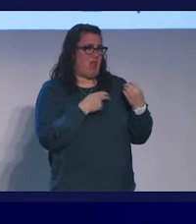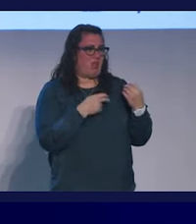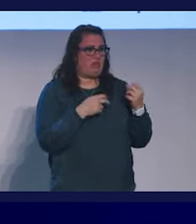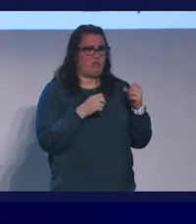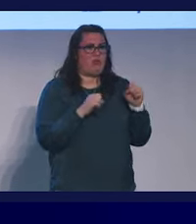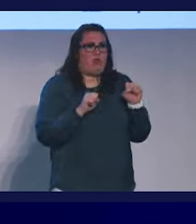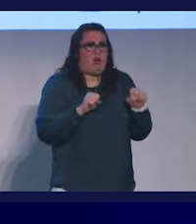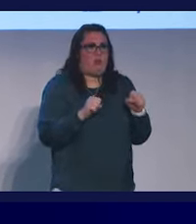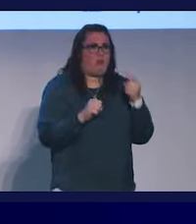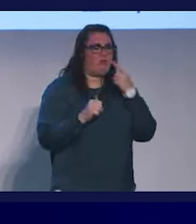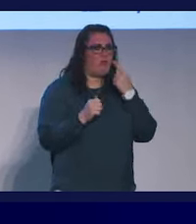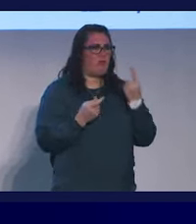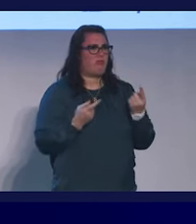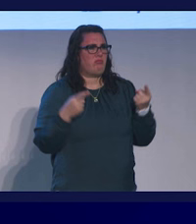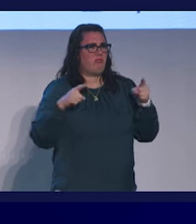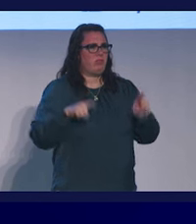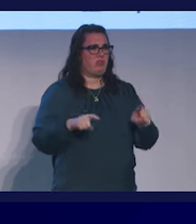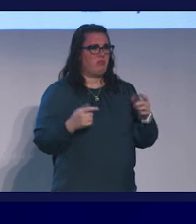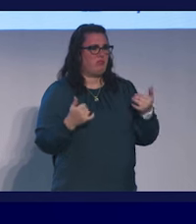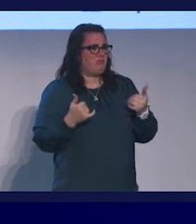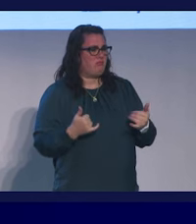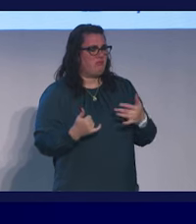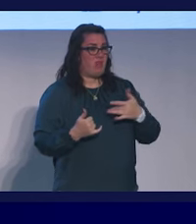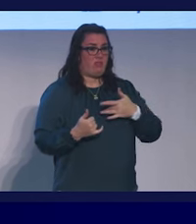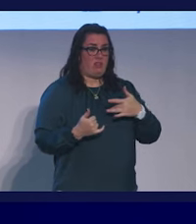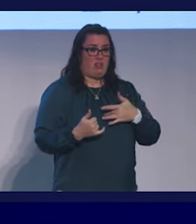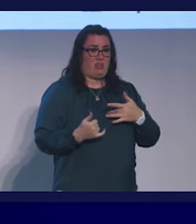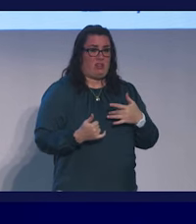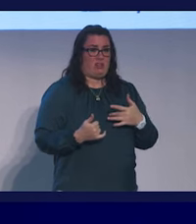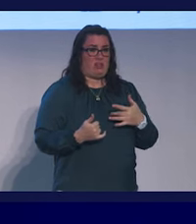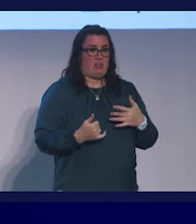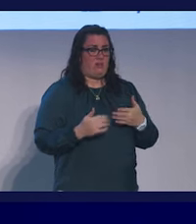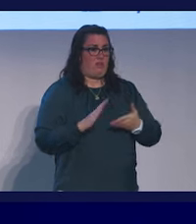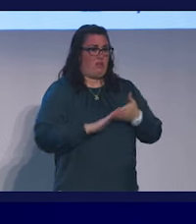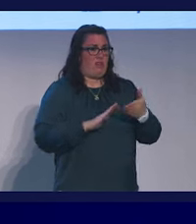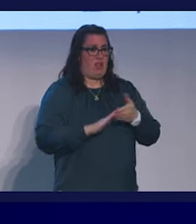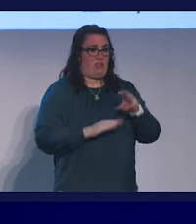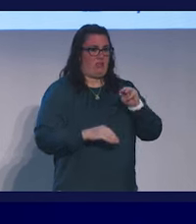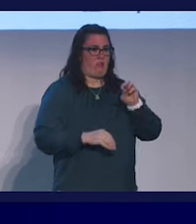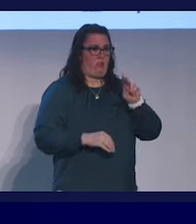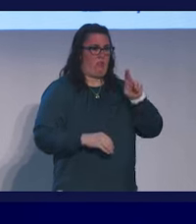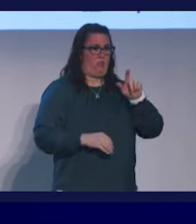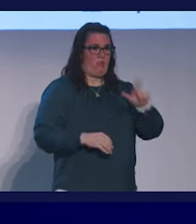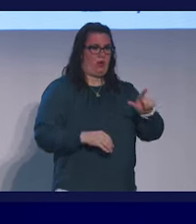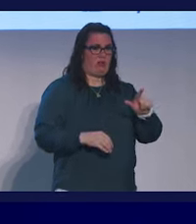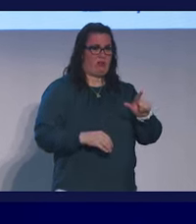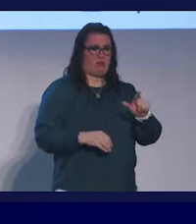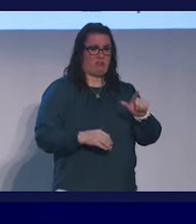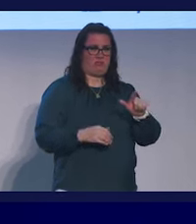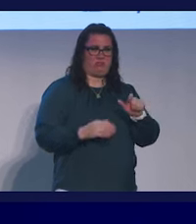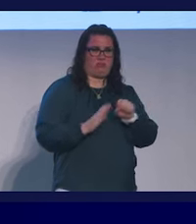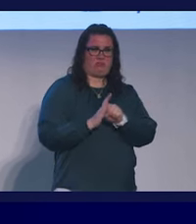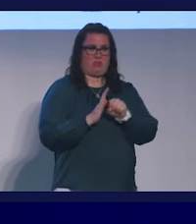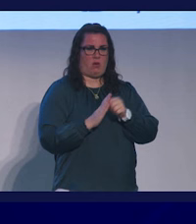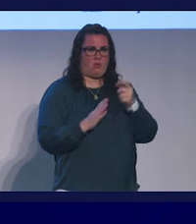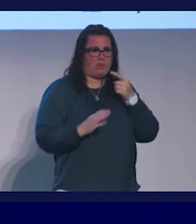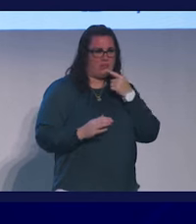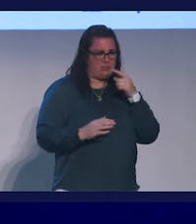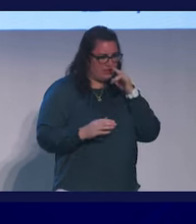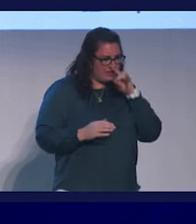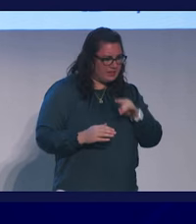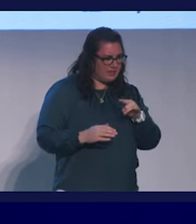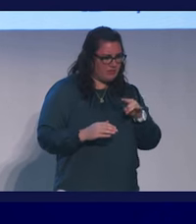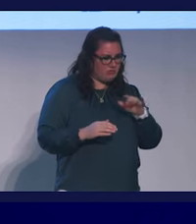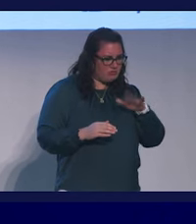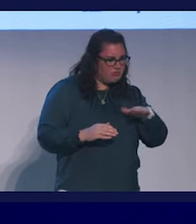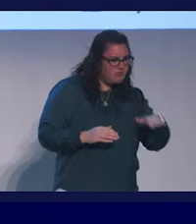for what is happening right now. And I feel personally that we're running out of moral standing. I want to be able to say to my kids and my grandkids and my